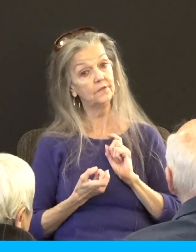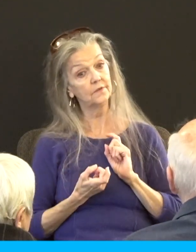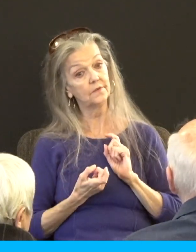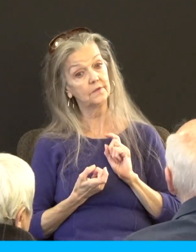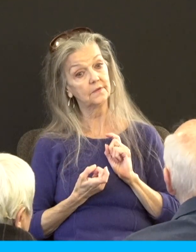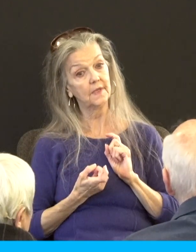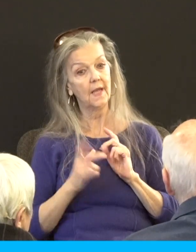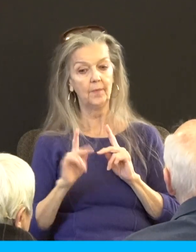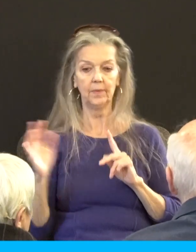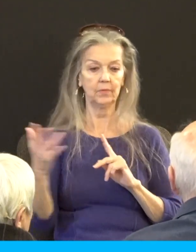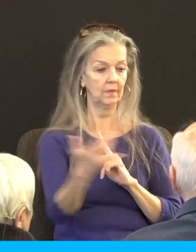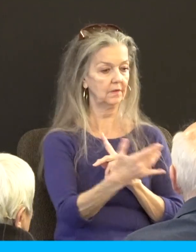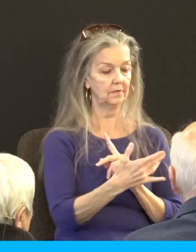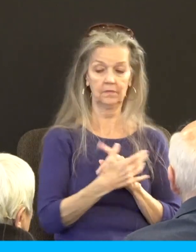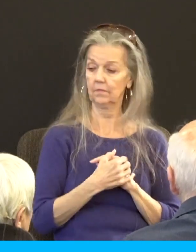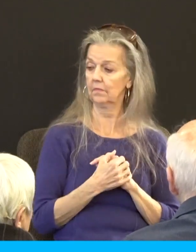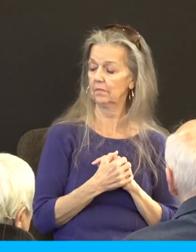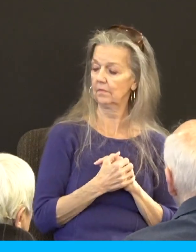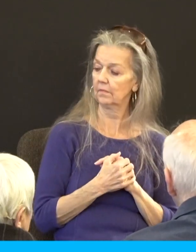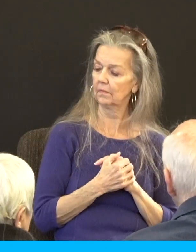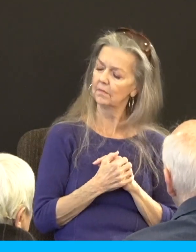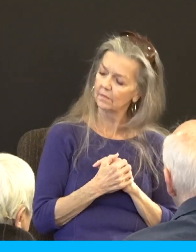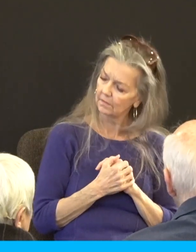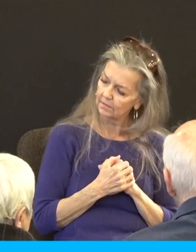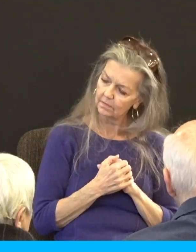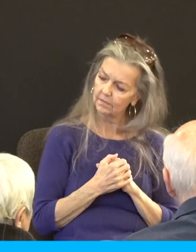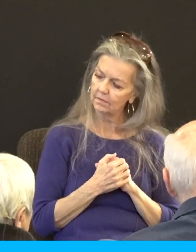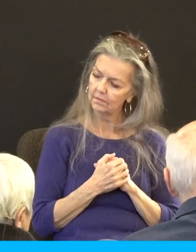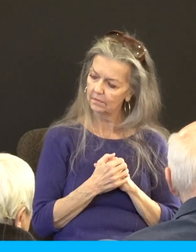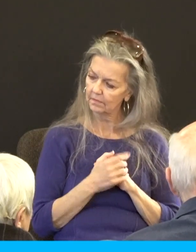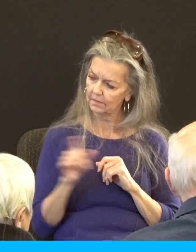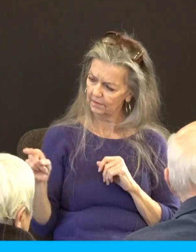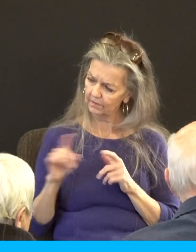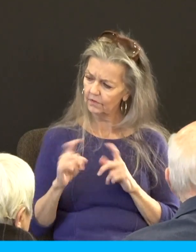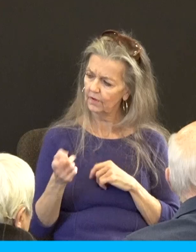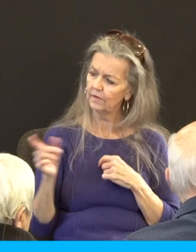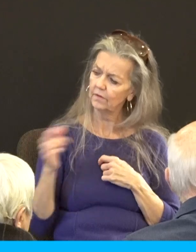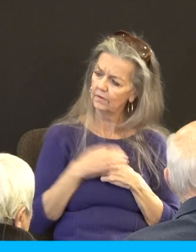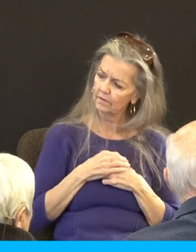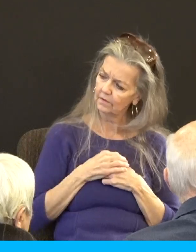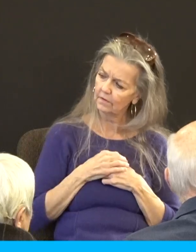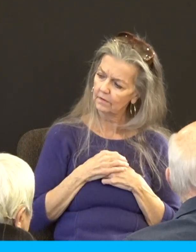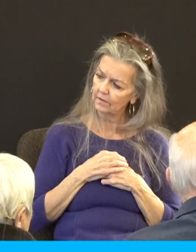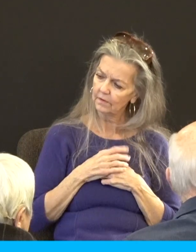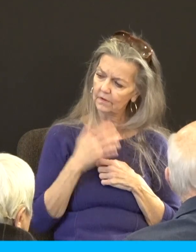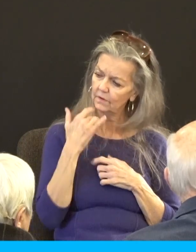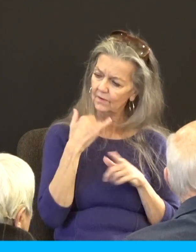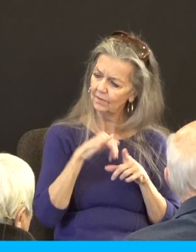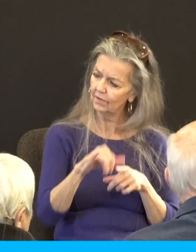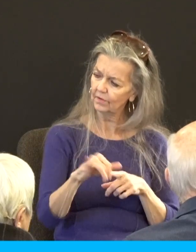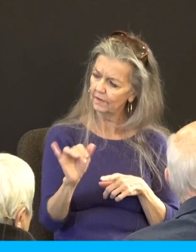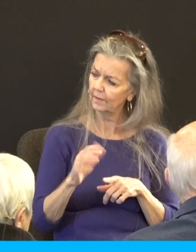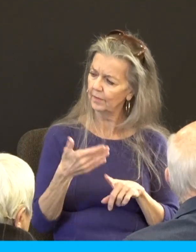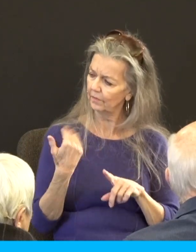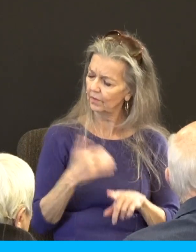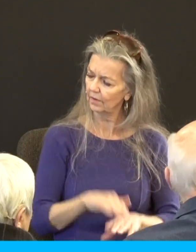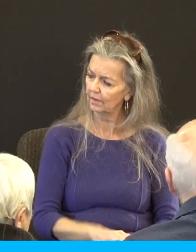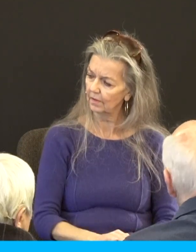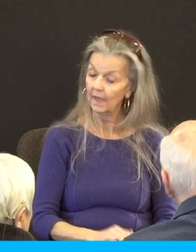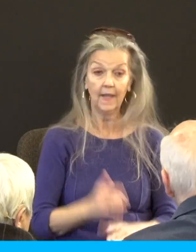around you go I don't really like where you're going to church but I gotta admit you've changed you don't curse like he's in fact you don't curse at all and all these things that begin